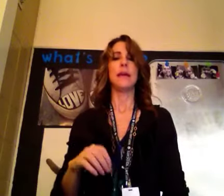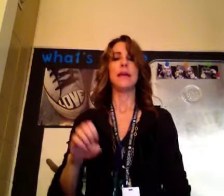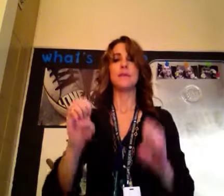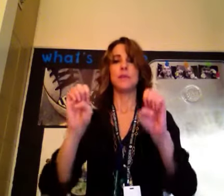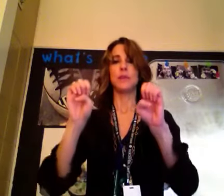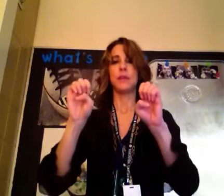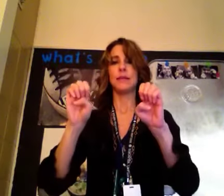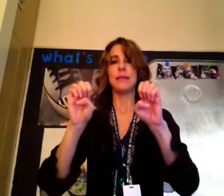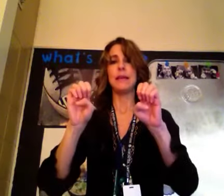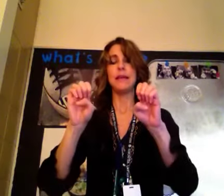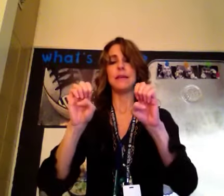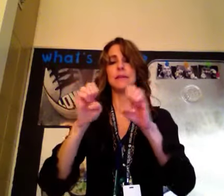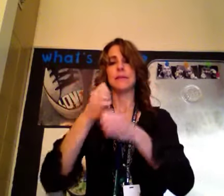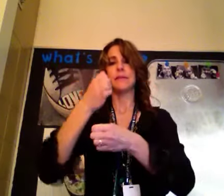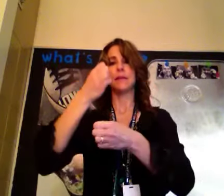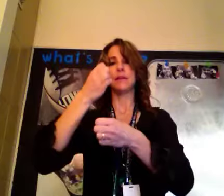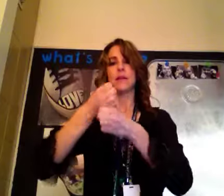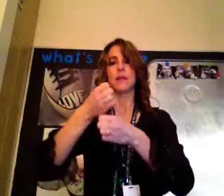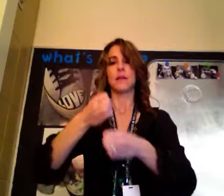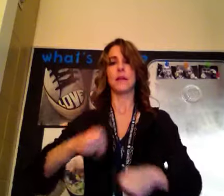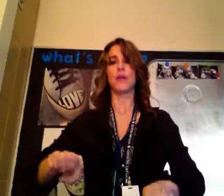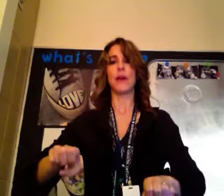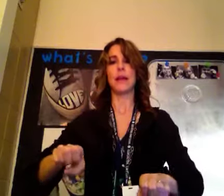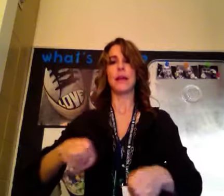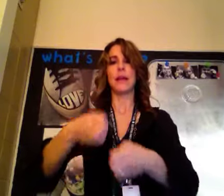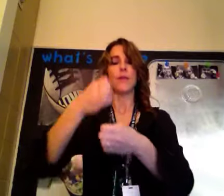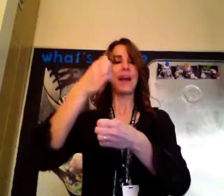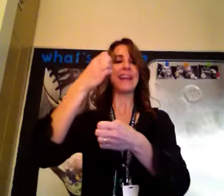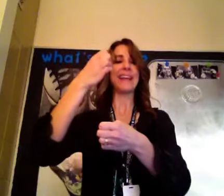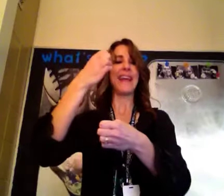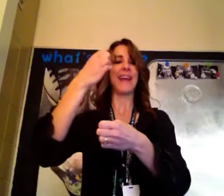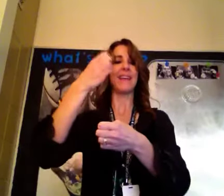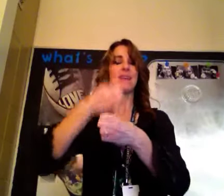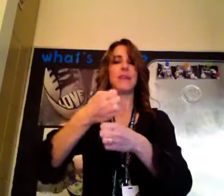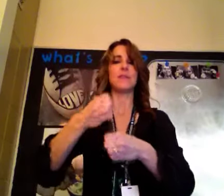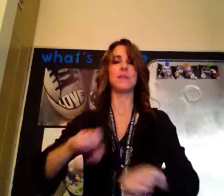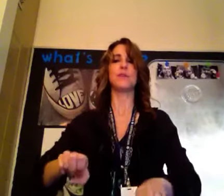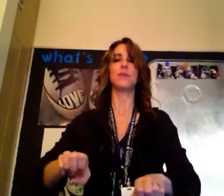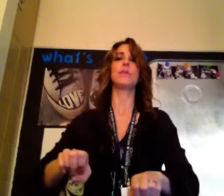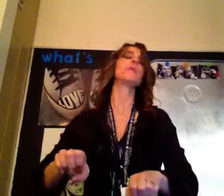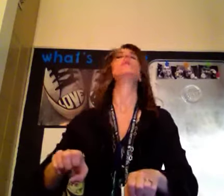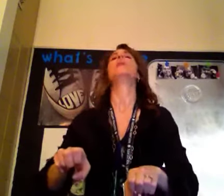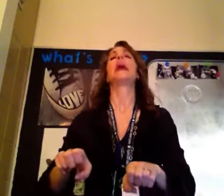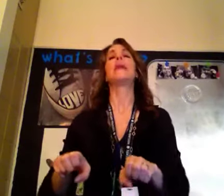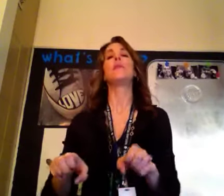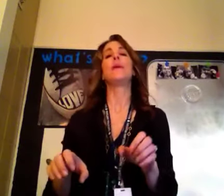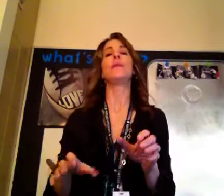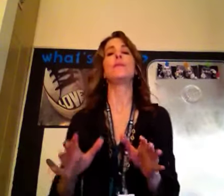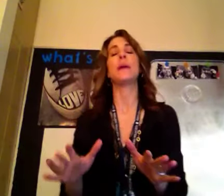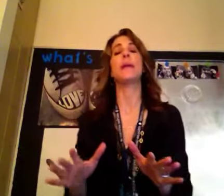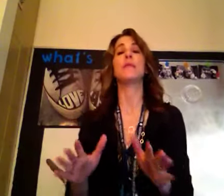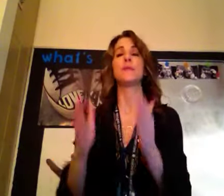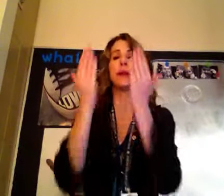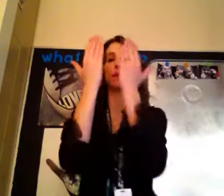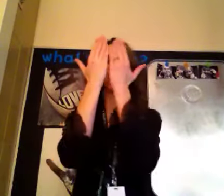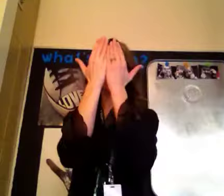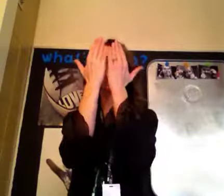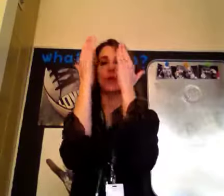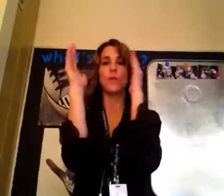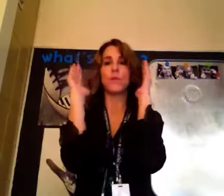Easter is ease, like you're cracking an egg, Easter. Halloween, there's many different signs for it. The one in your book